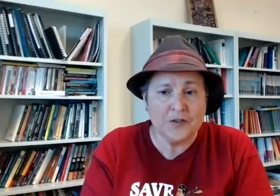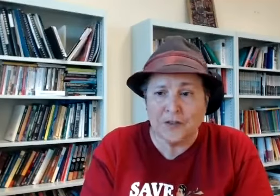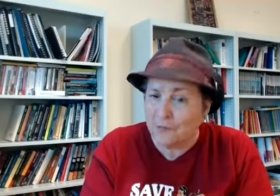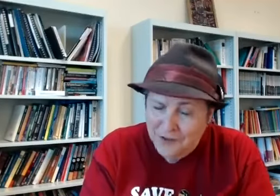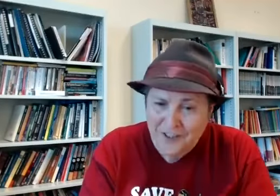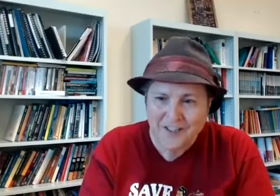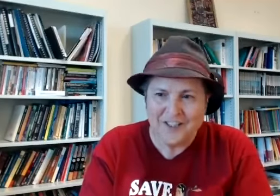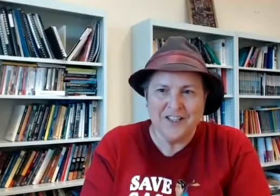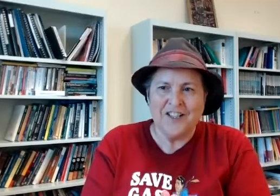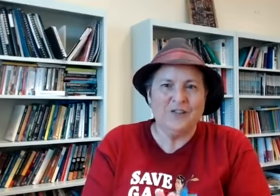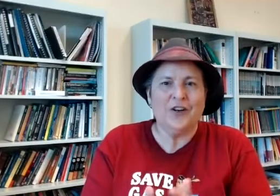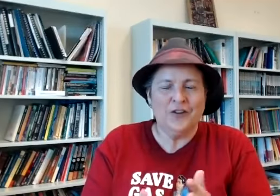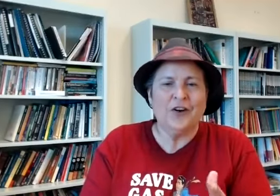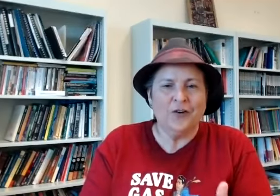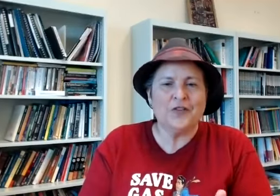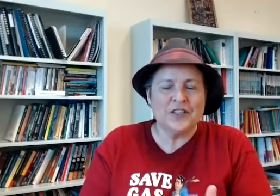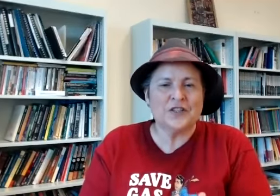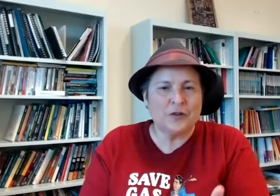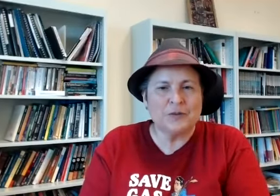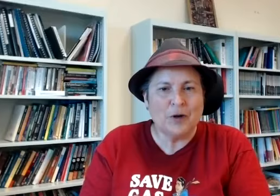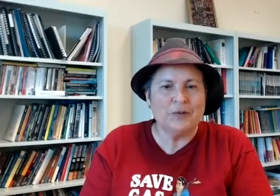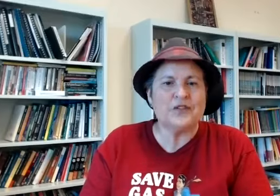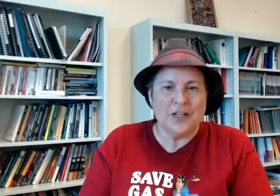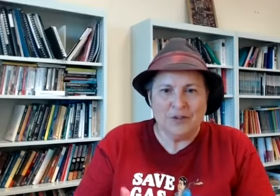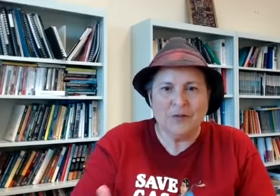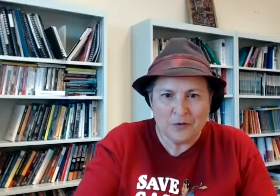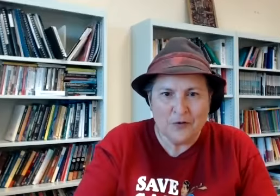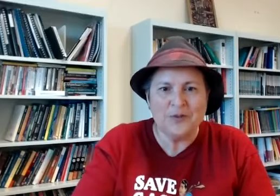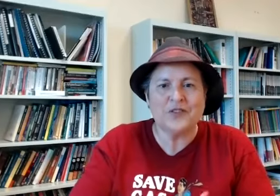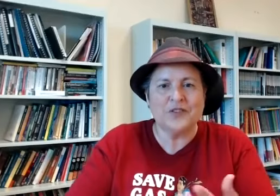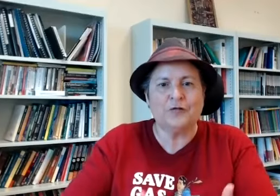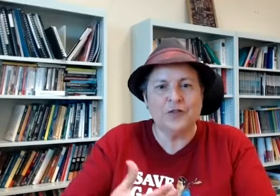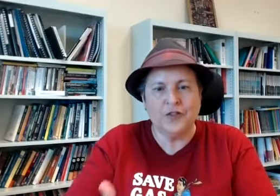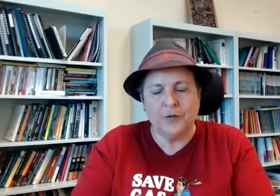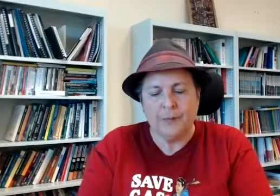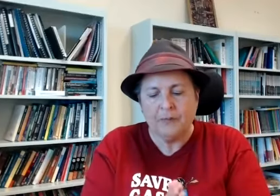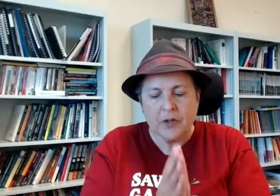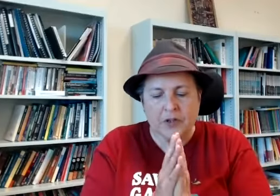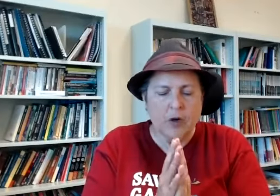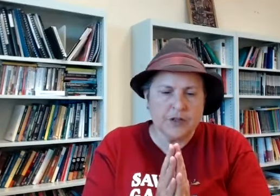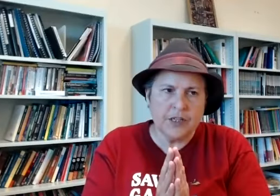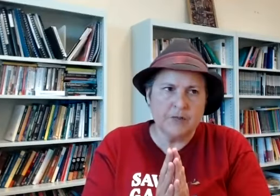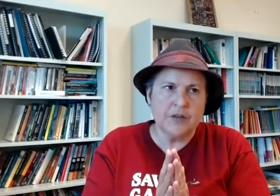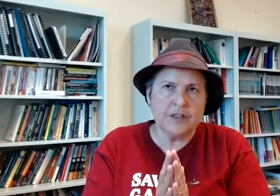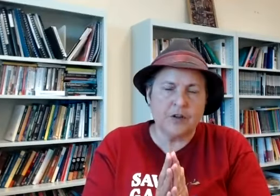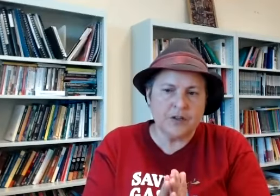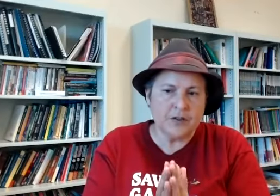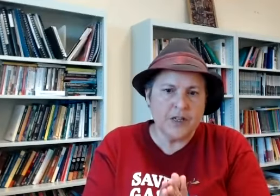different you know you know obviously the script might be the same but every performance is different and you um so what didn't there's lots of things